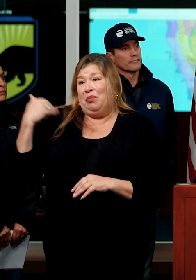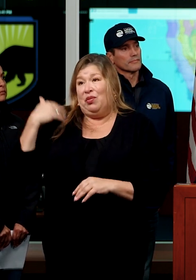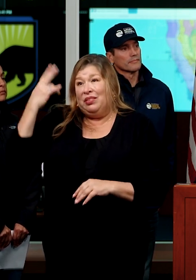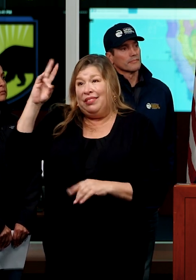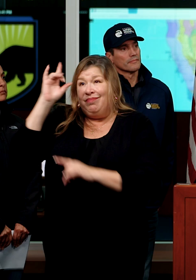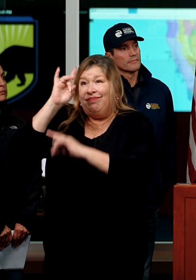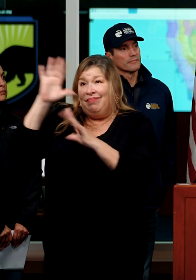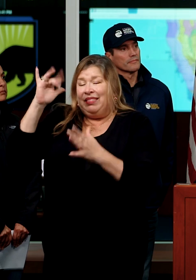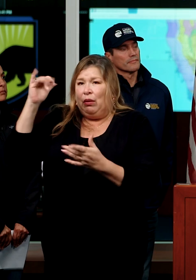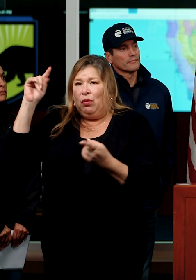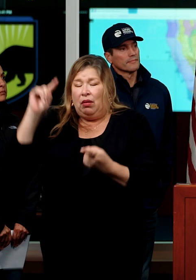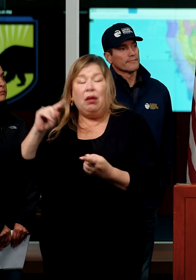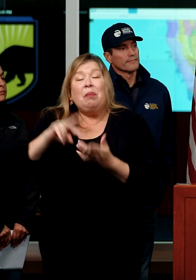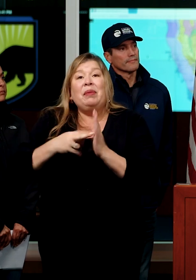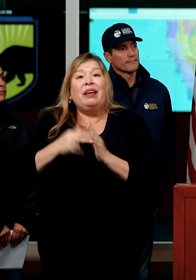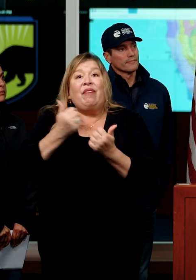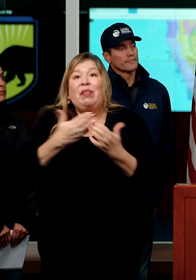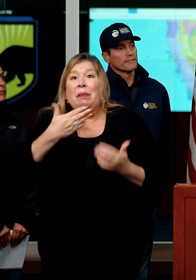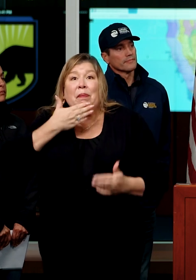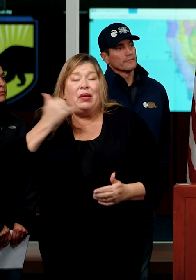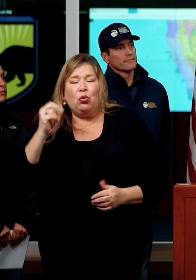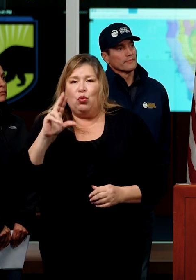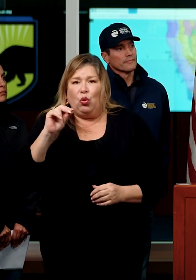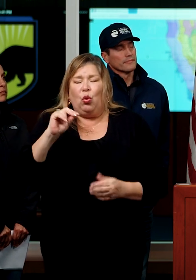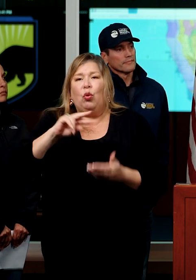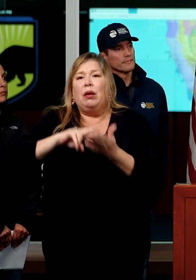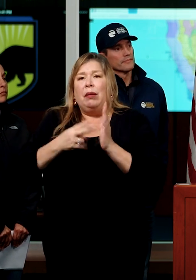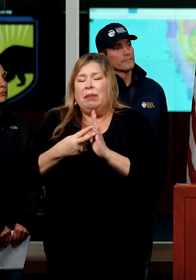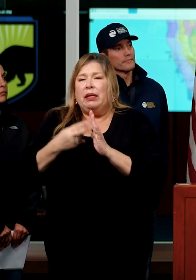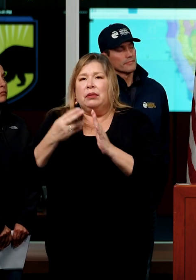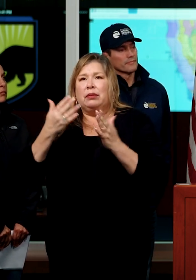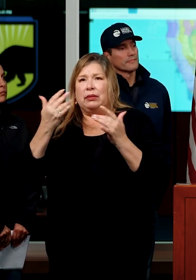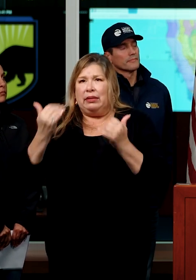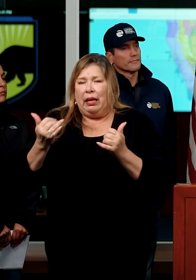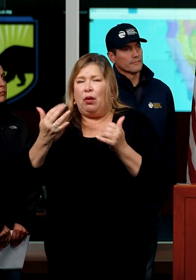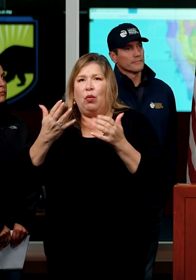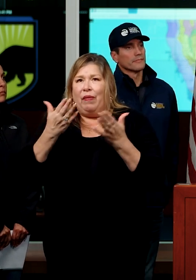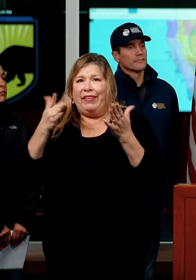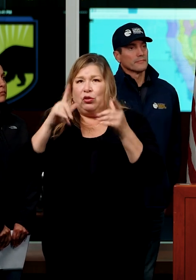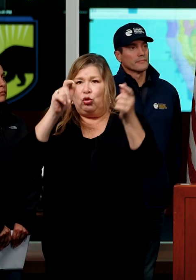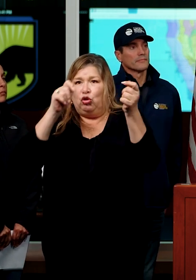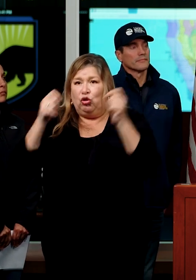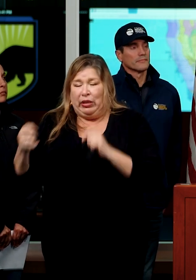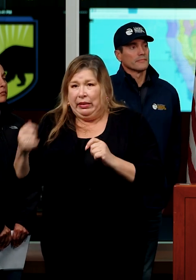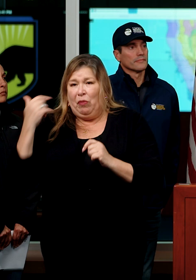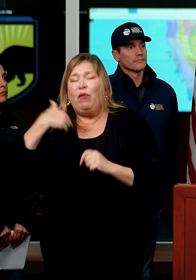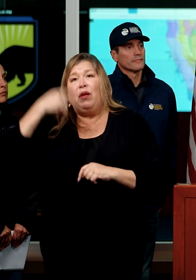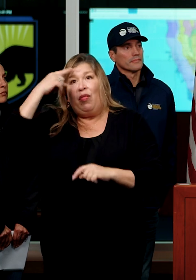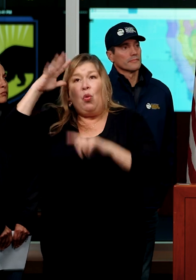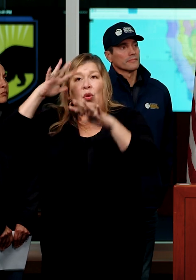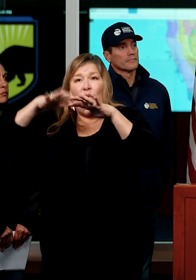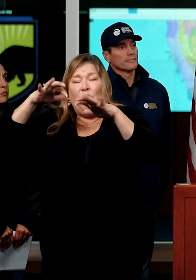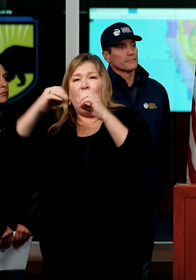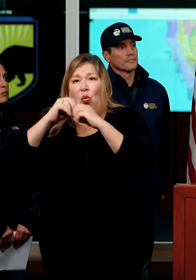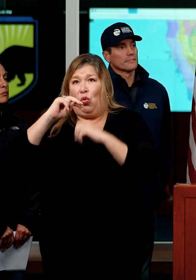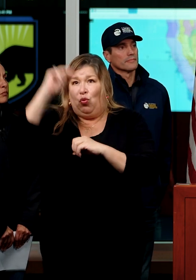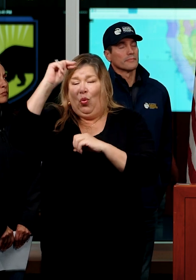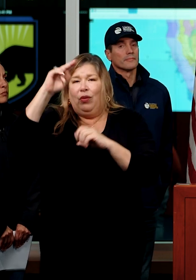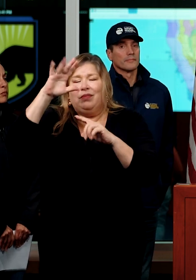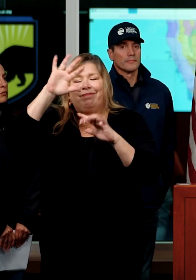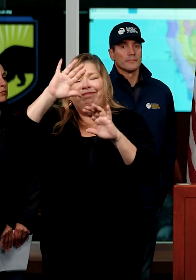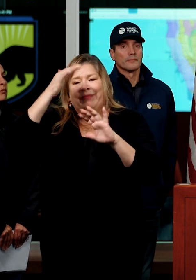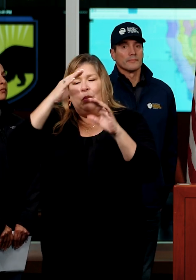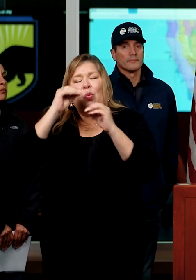17. It doesn't mean things are getting better. Just things means things are shifting a little bit to the south. And as a consequence, um,